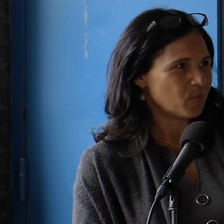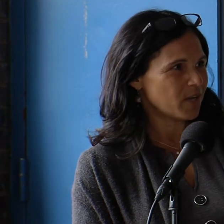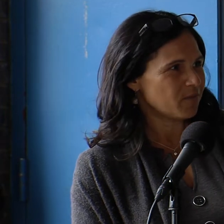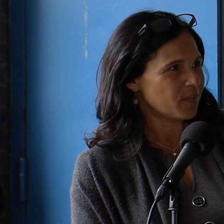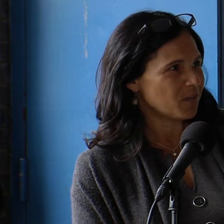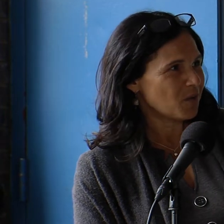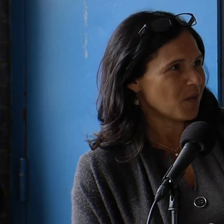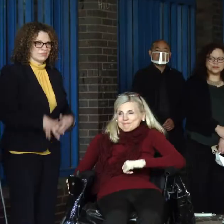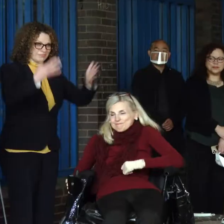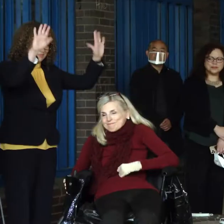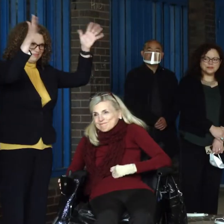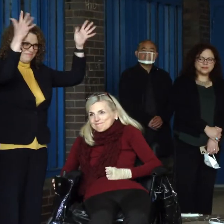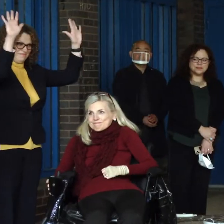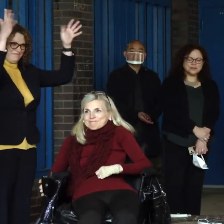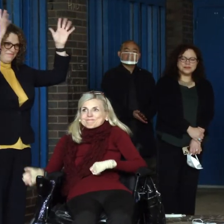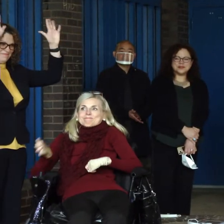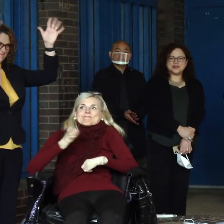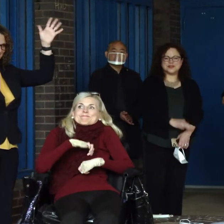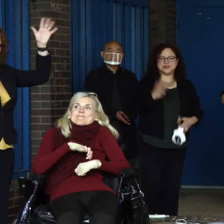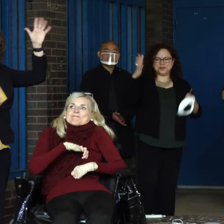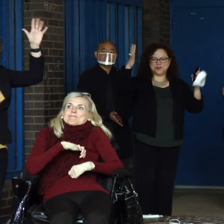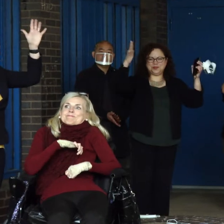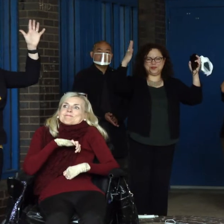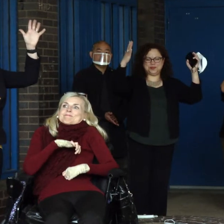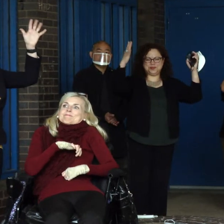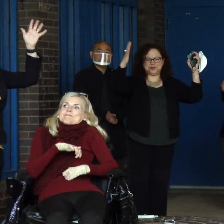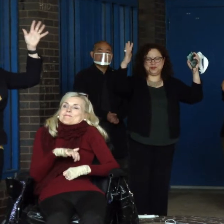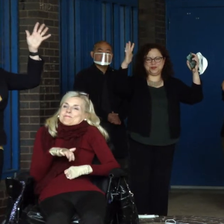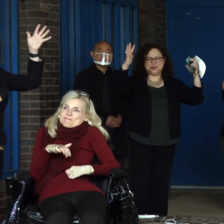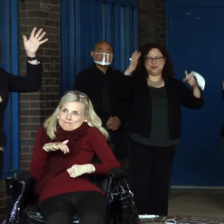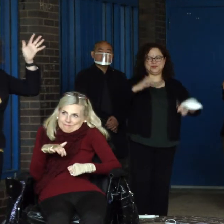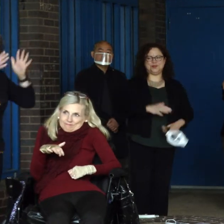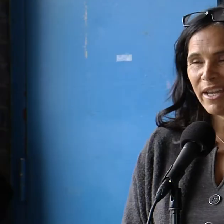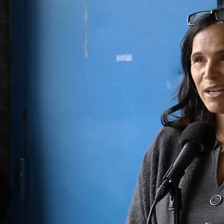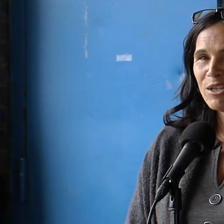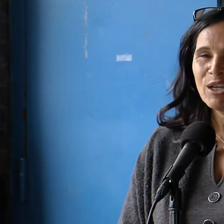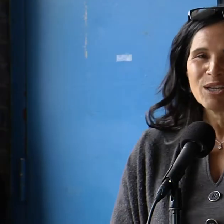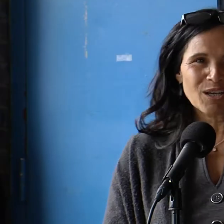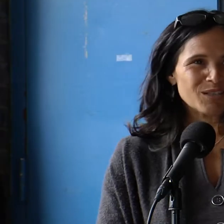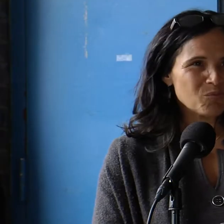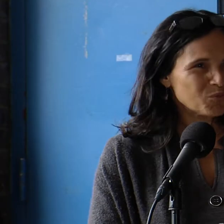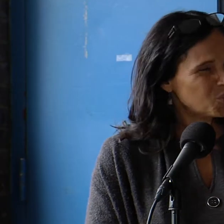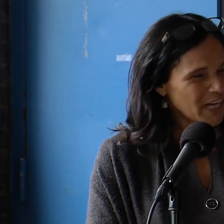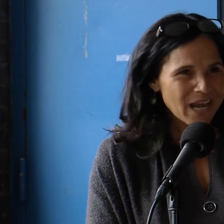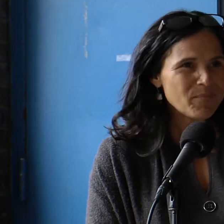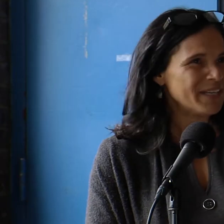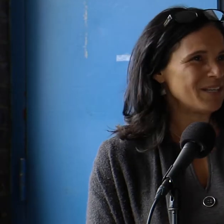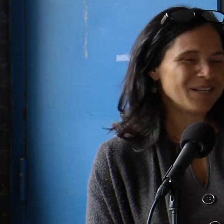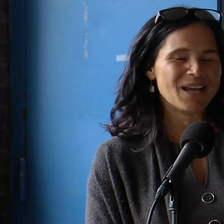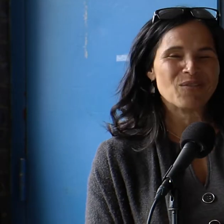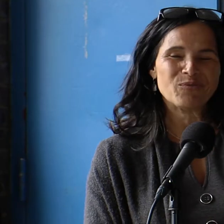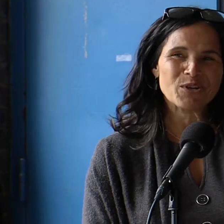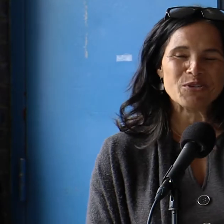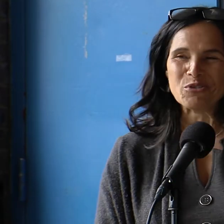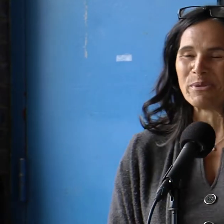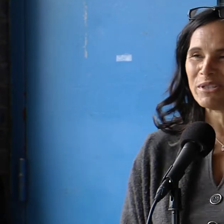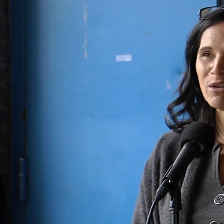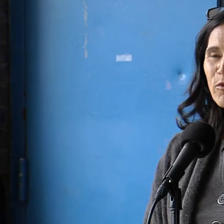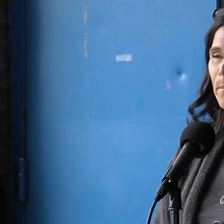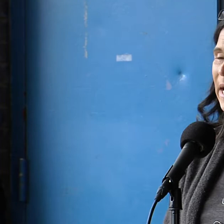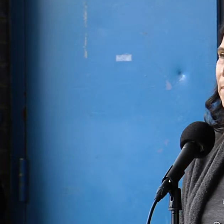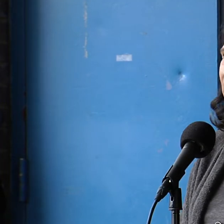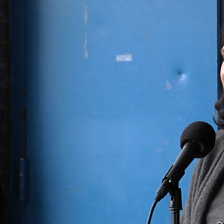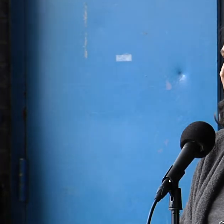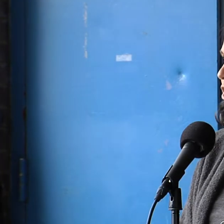of one of the parent groups here at Horace Mann School. He has been a champion for a new